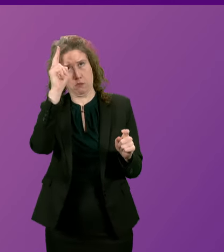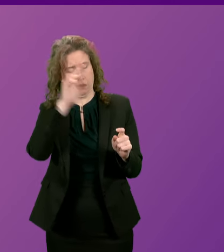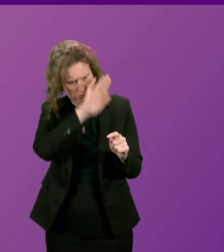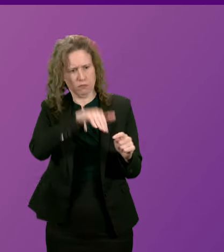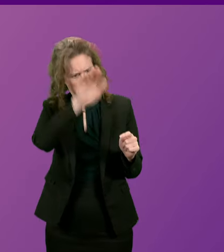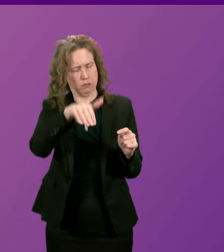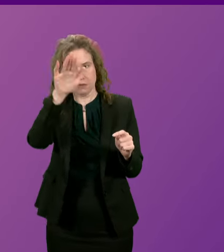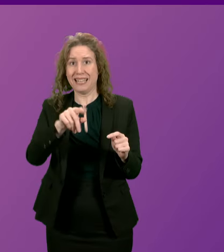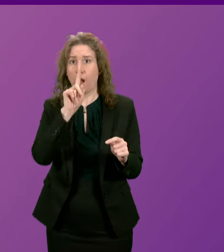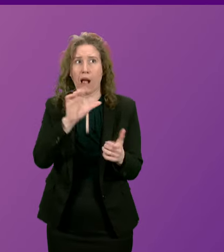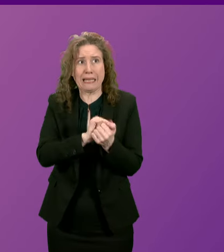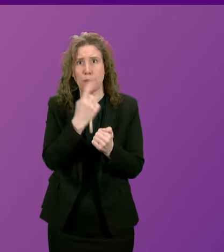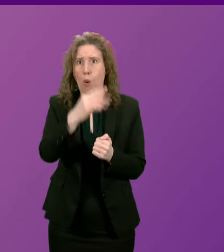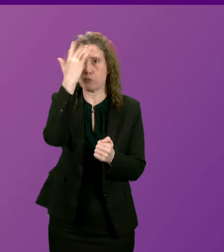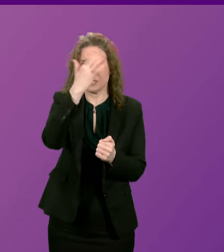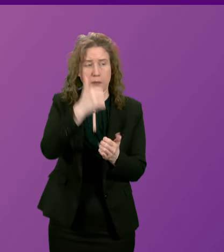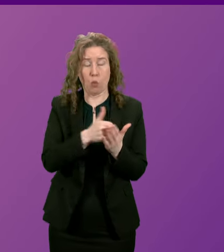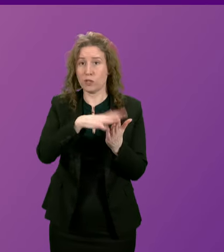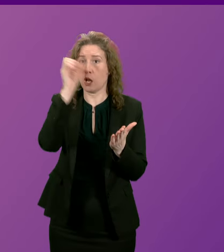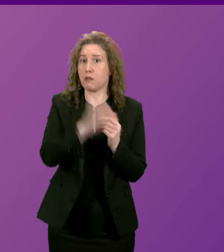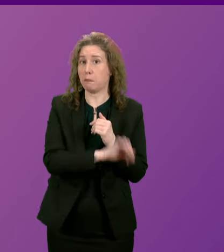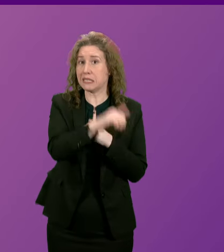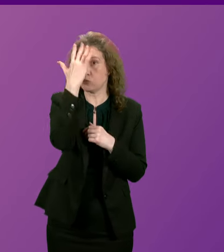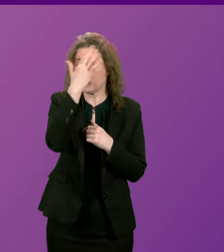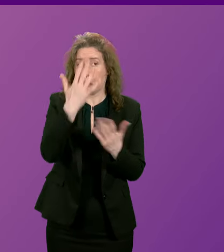with one principle without dumping it. Presiding officer.